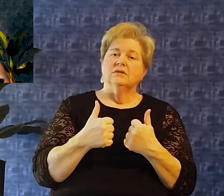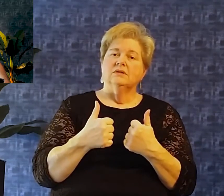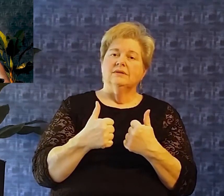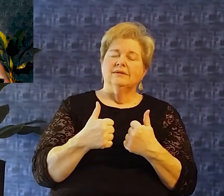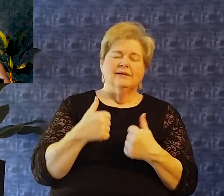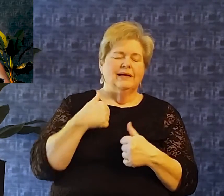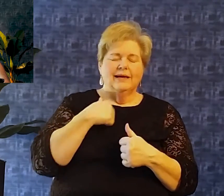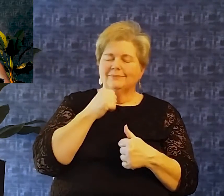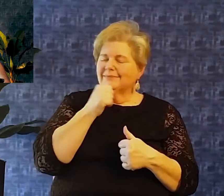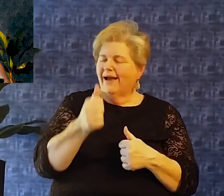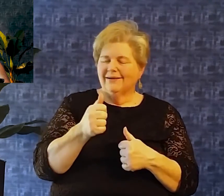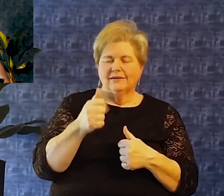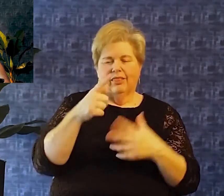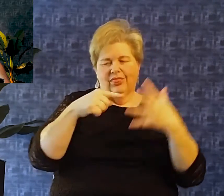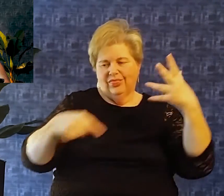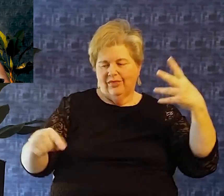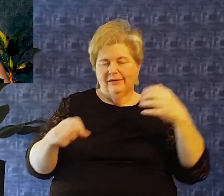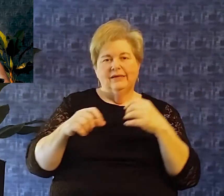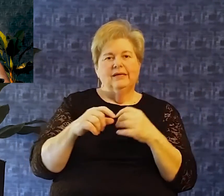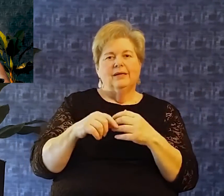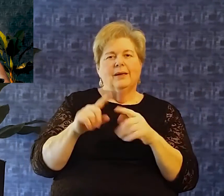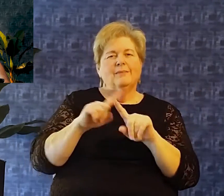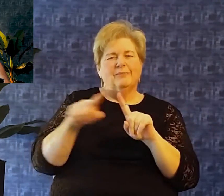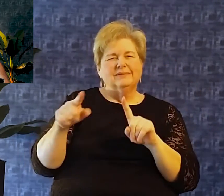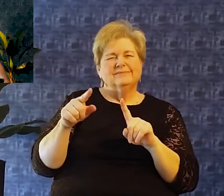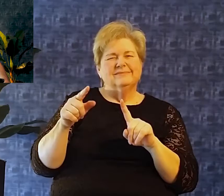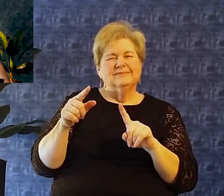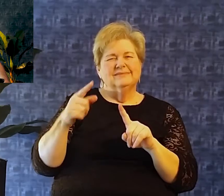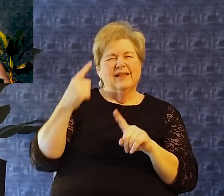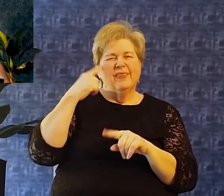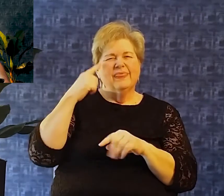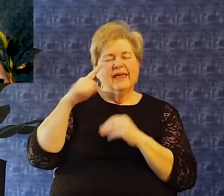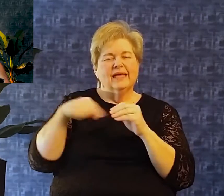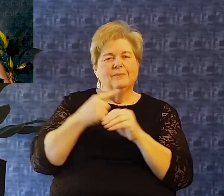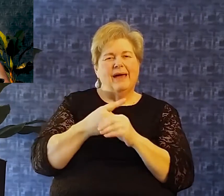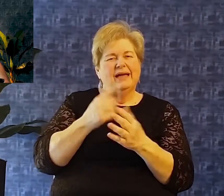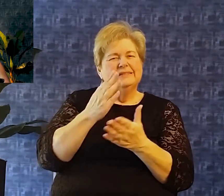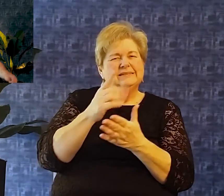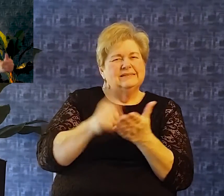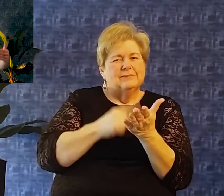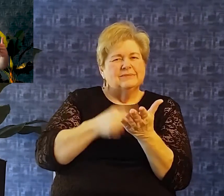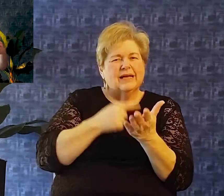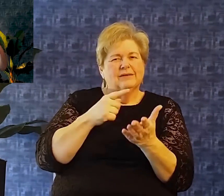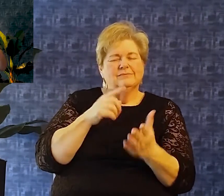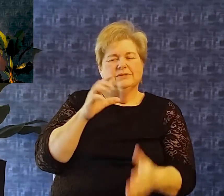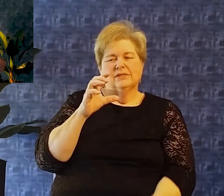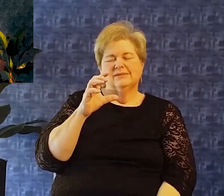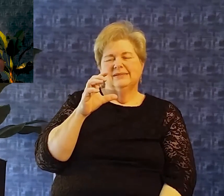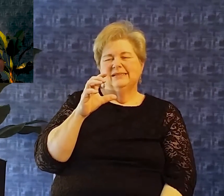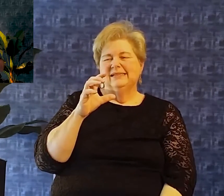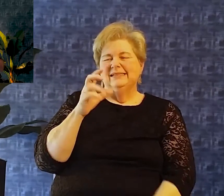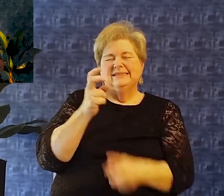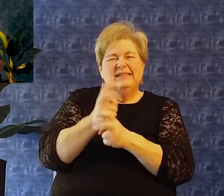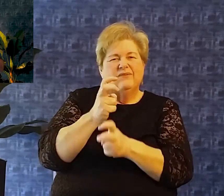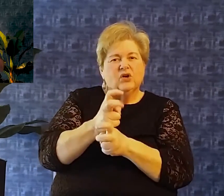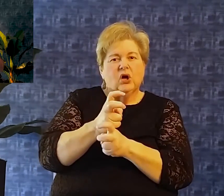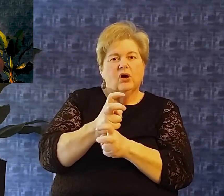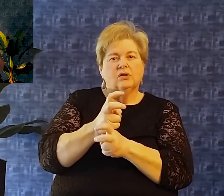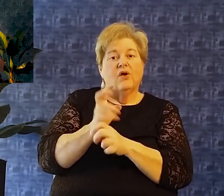Times of crisis Always force us to make decisions it presses us Into the place where